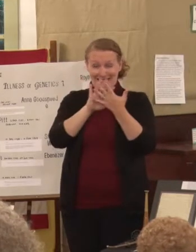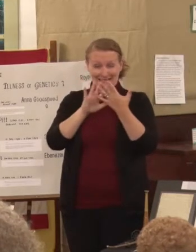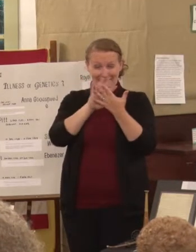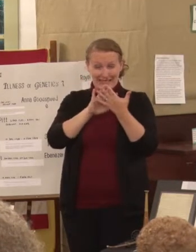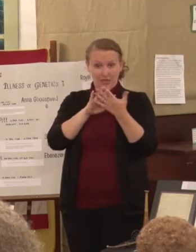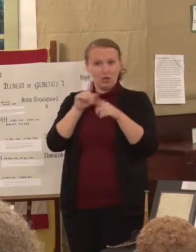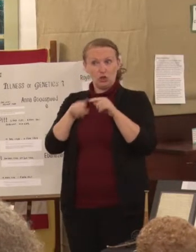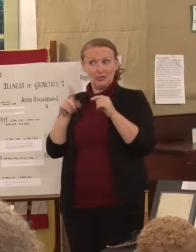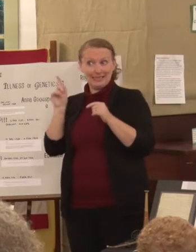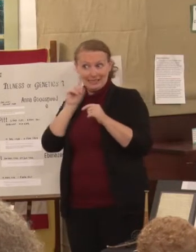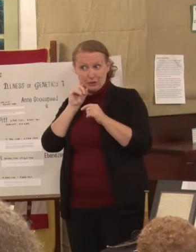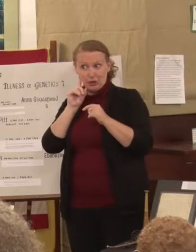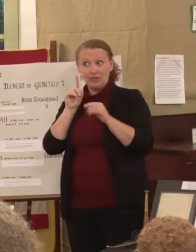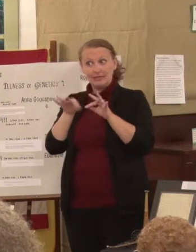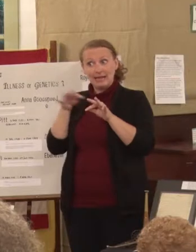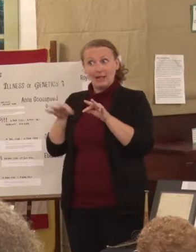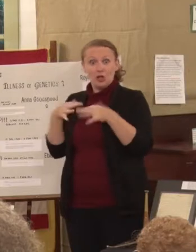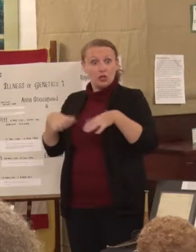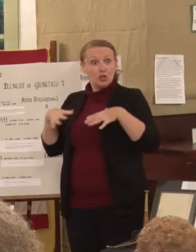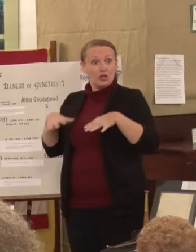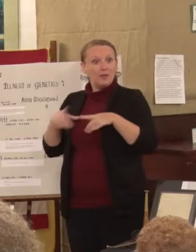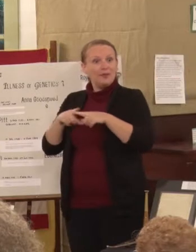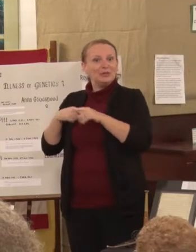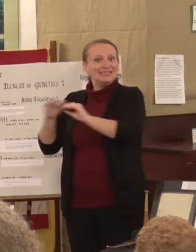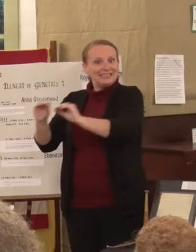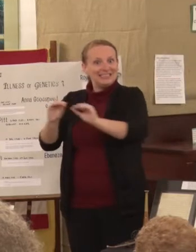And he was teaching the other students how to be a tailor.